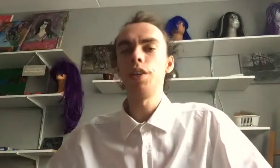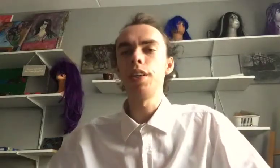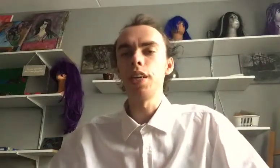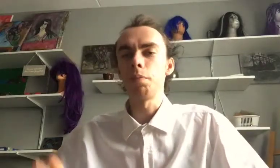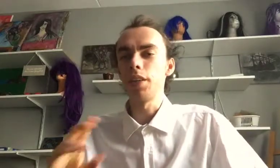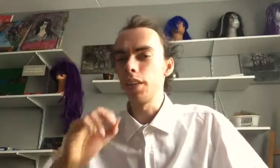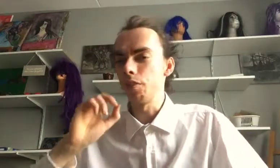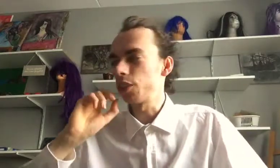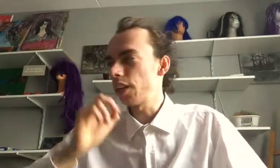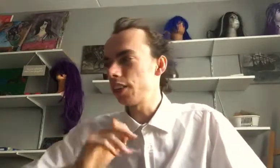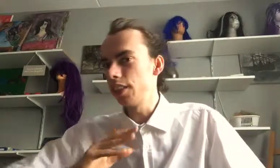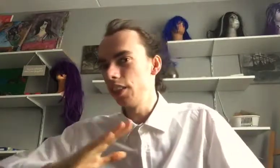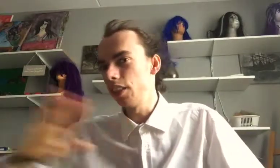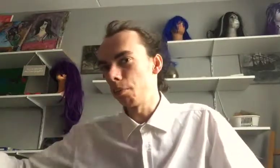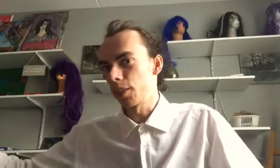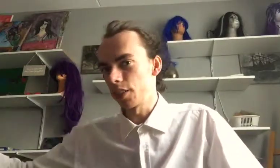When, it'd been, in reality, the opposite.